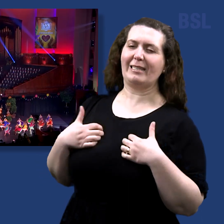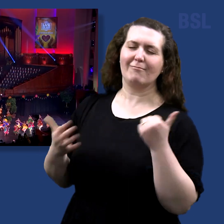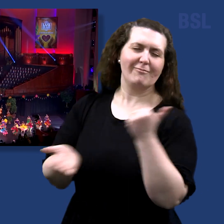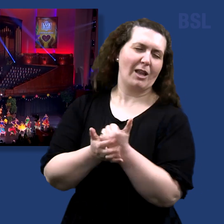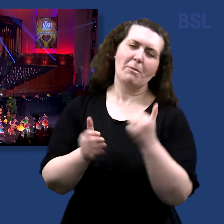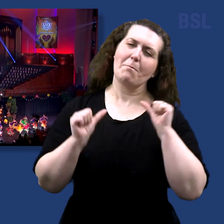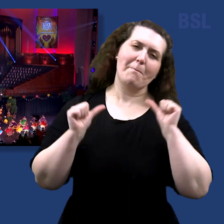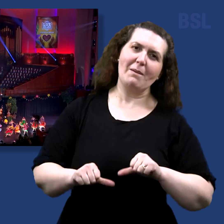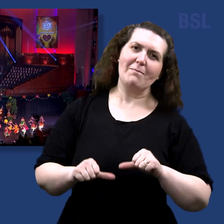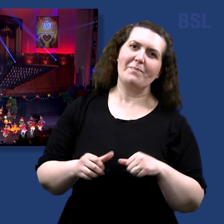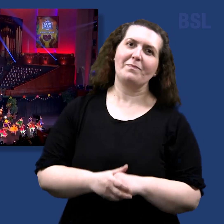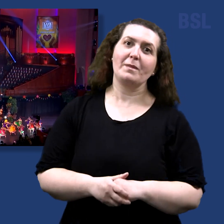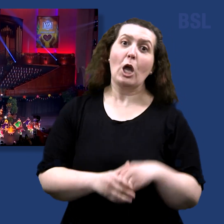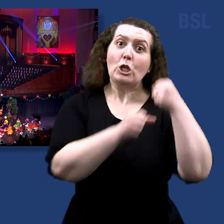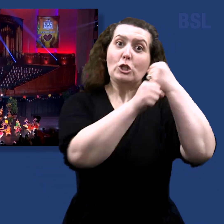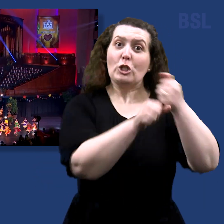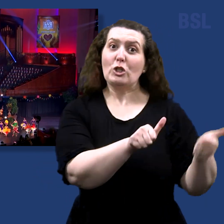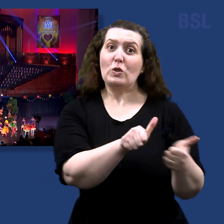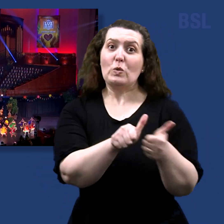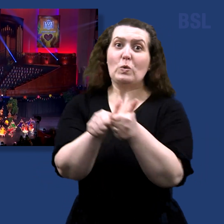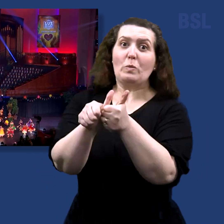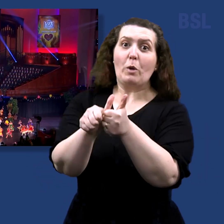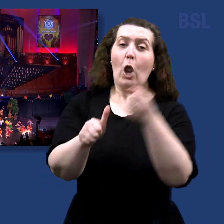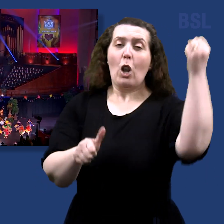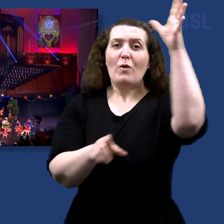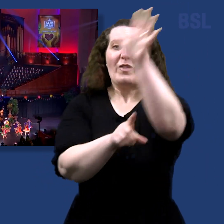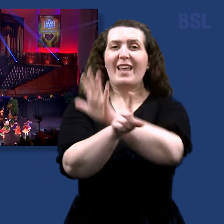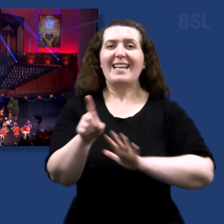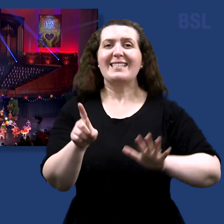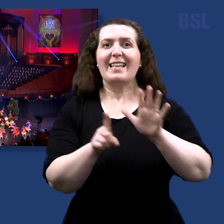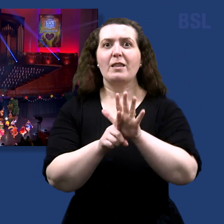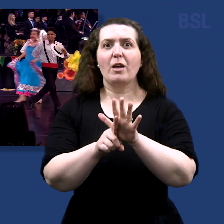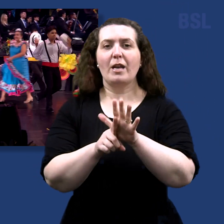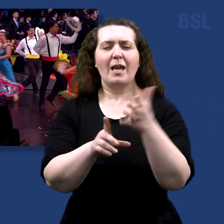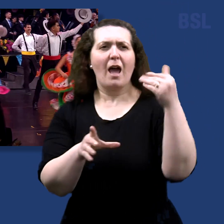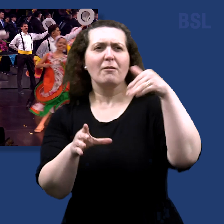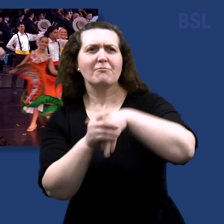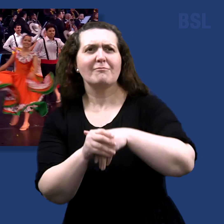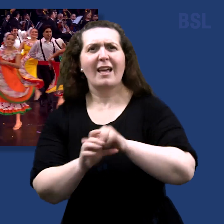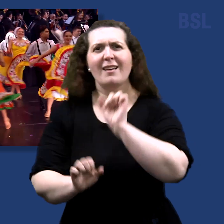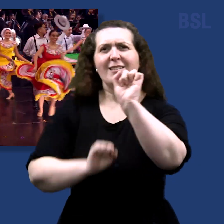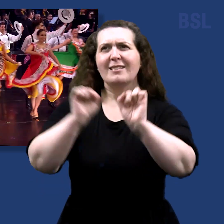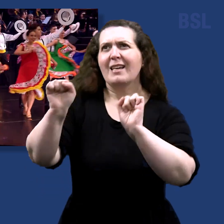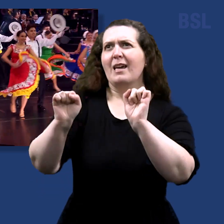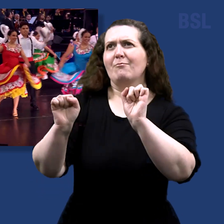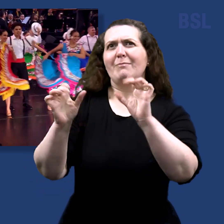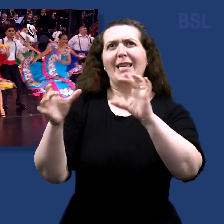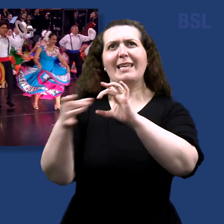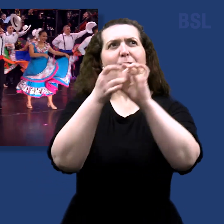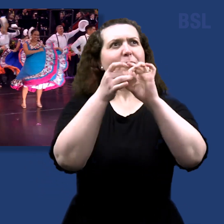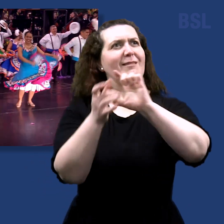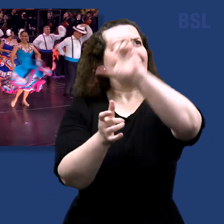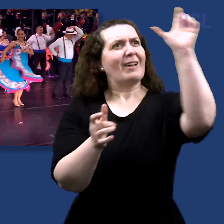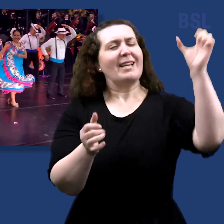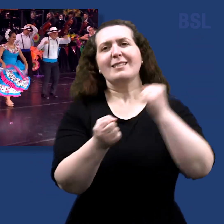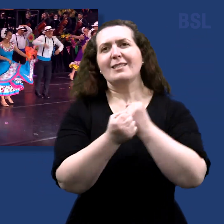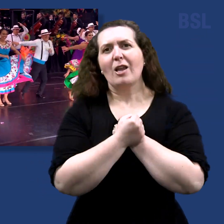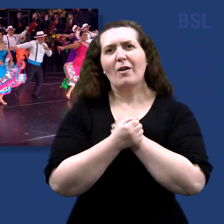great. I love it. Sponsored by the church, Luz de las Naciones incorporates universal themes of Christ-like love and unity.